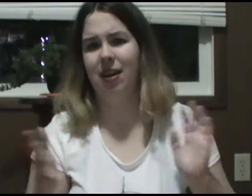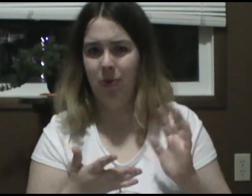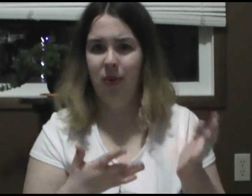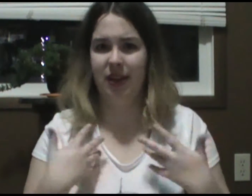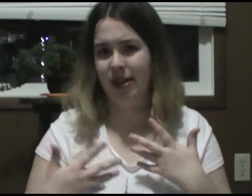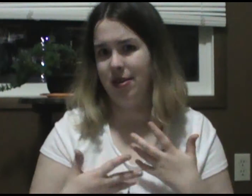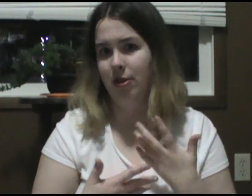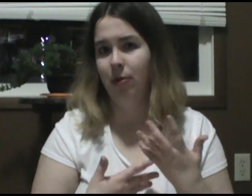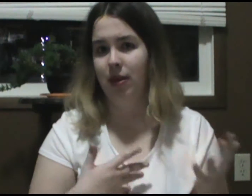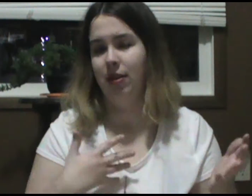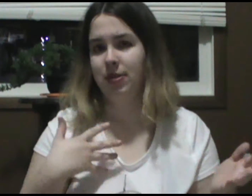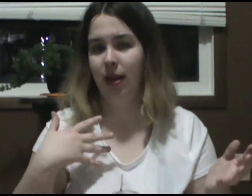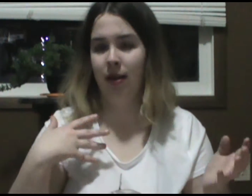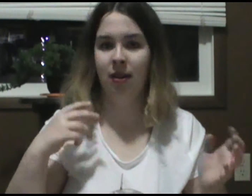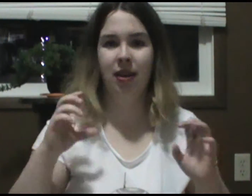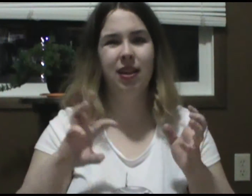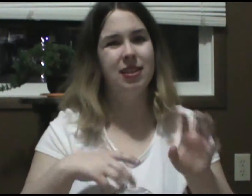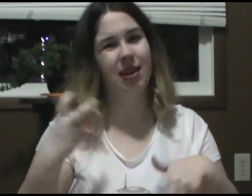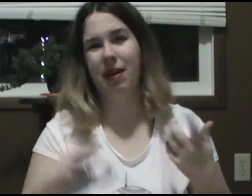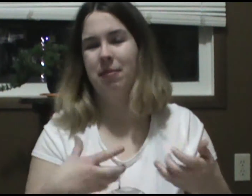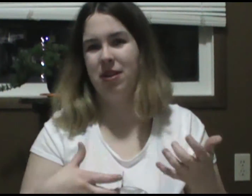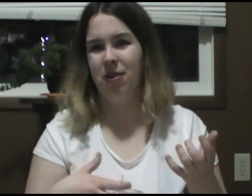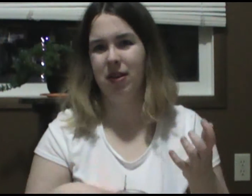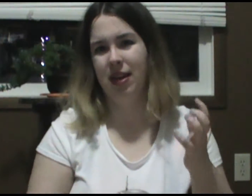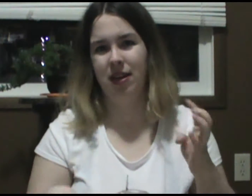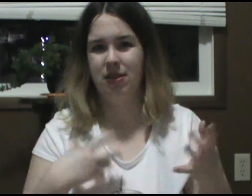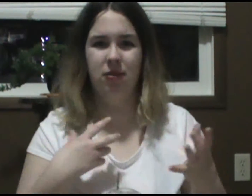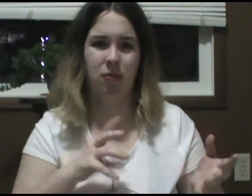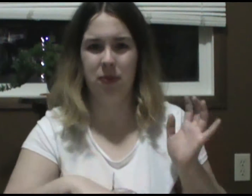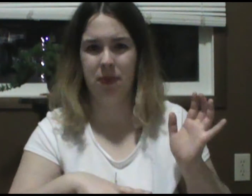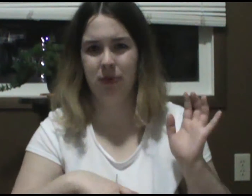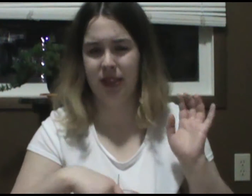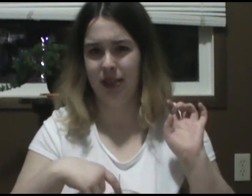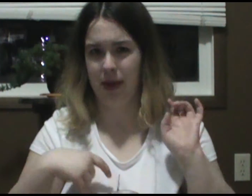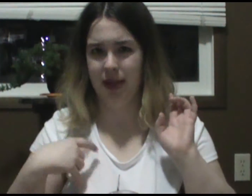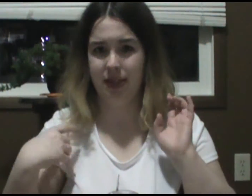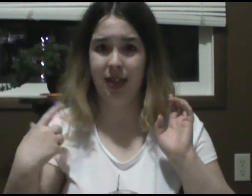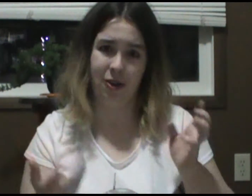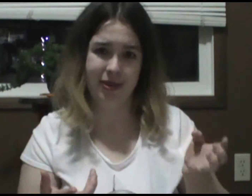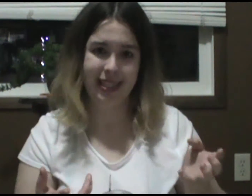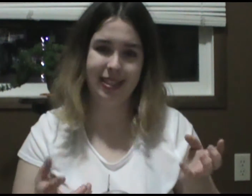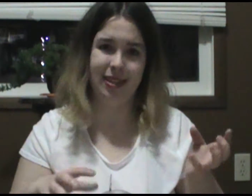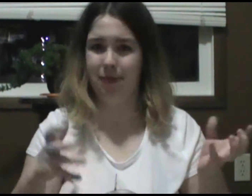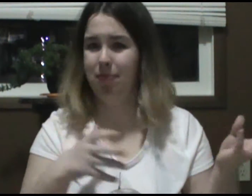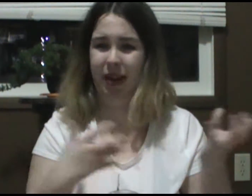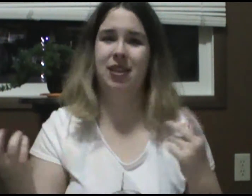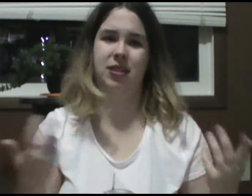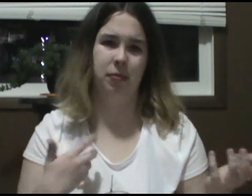of cool idea, too, with using that same kind of material that is in rubber boots as well as in hoses to make a similar